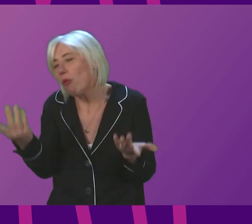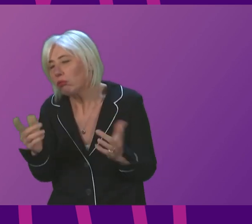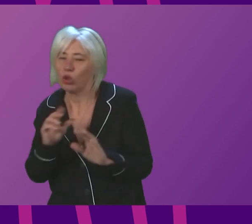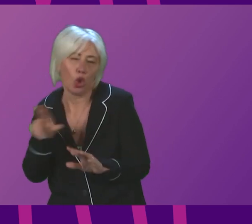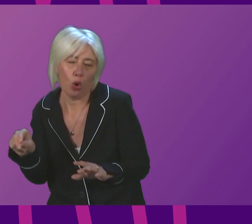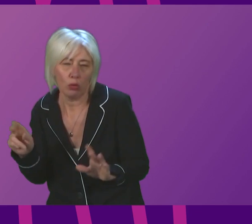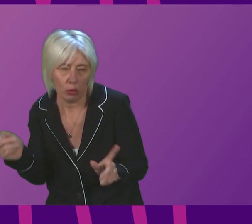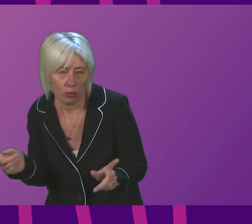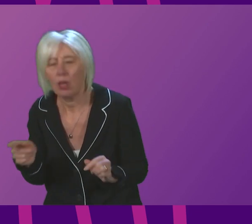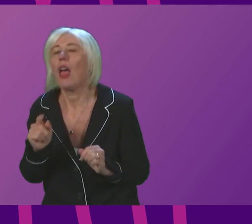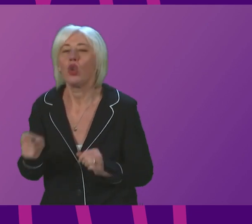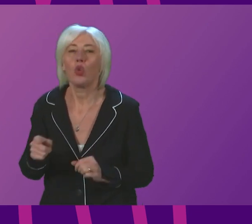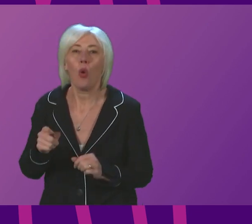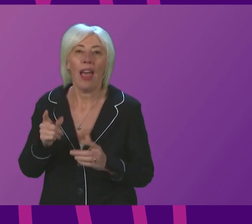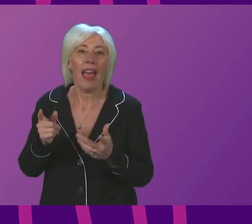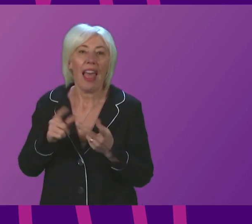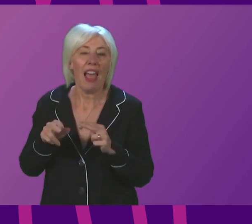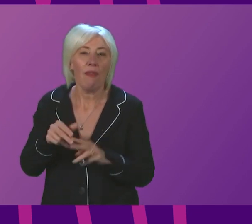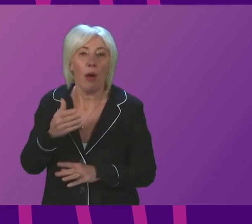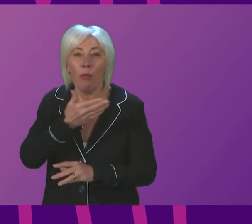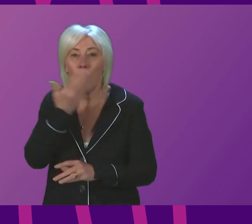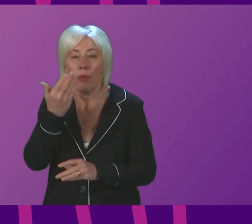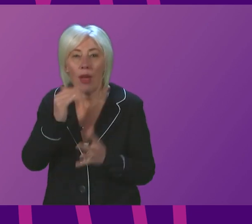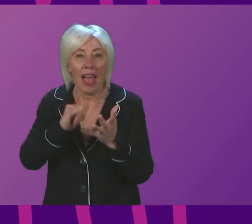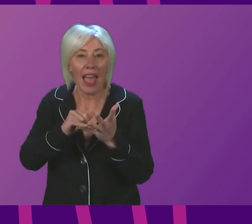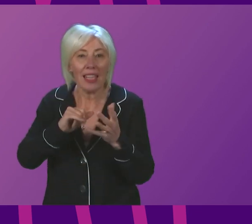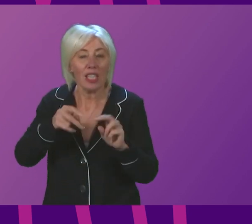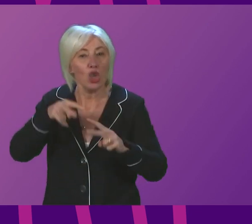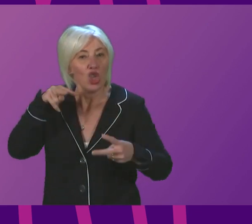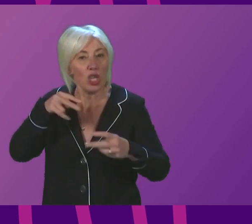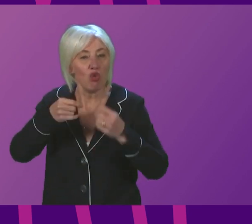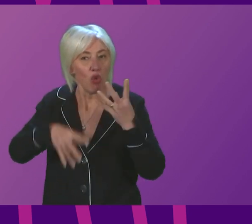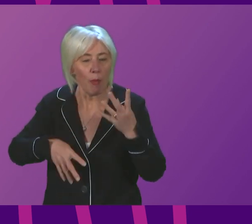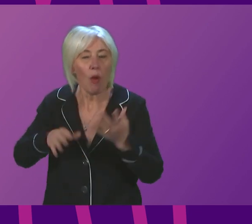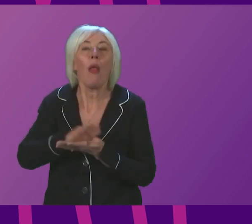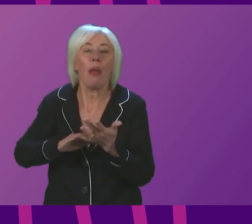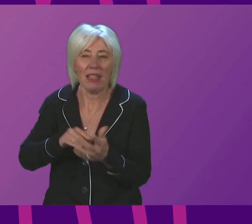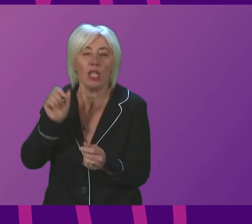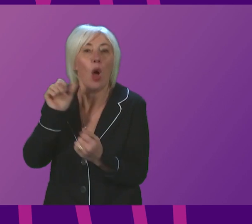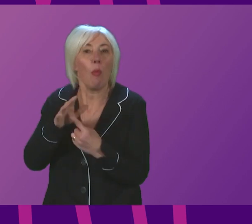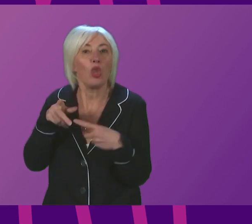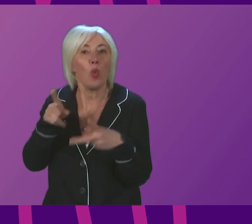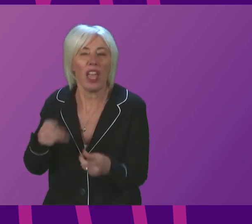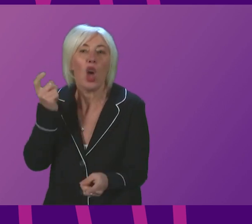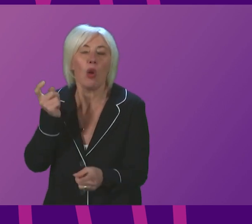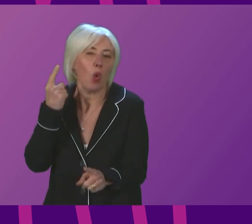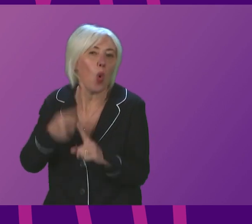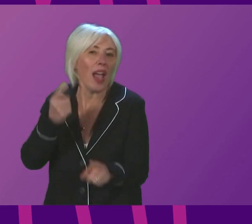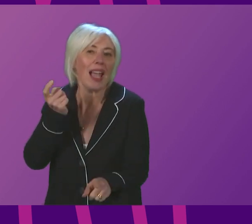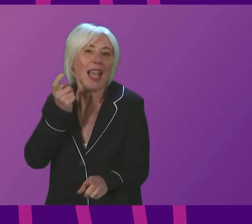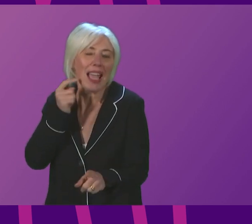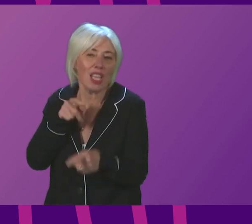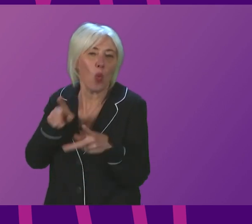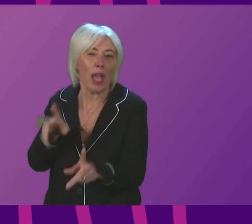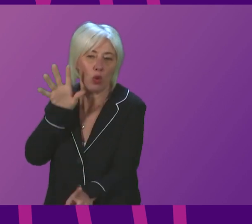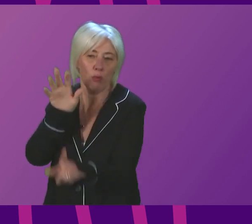the absence of the S gene in these tests is a really important way of quickly identifying that a